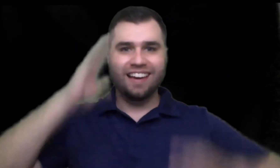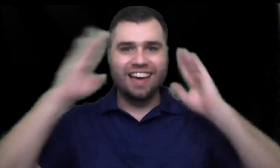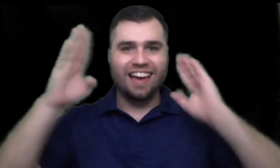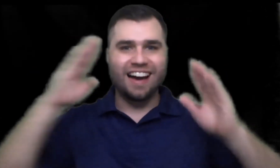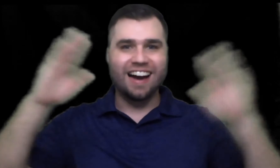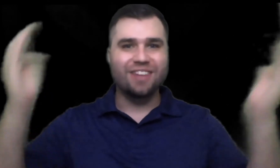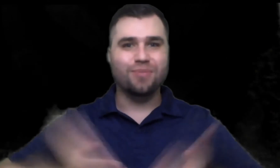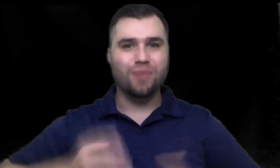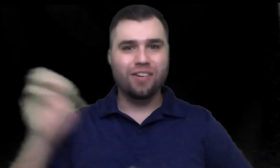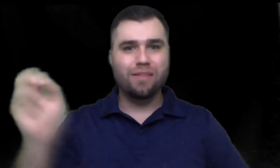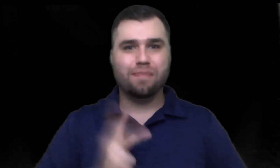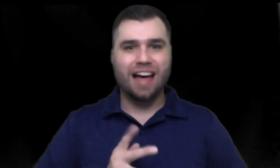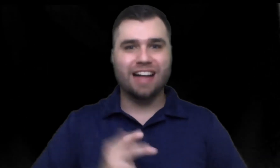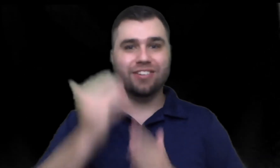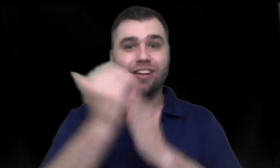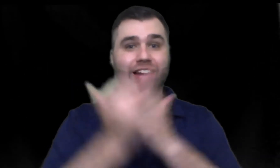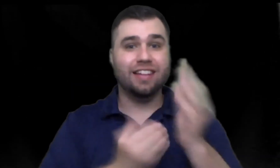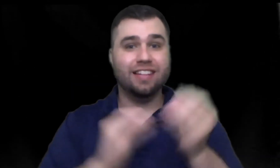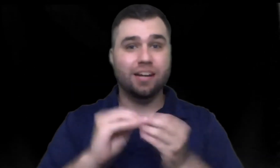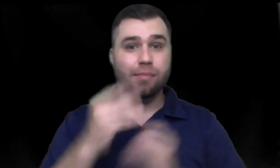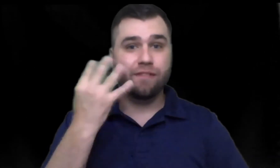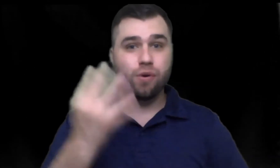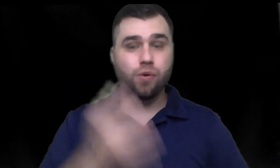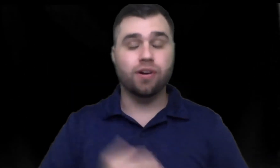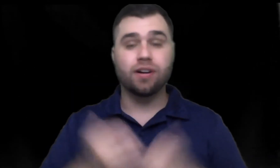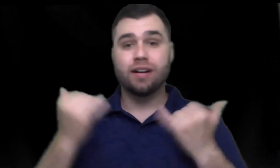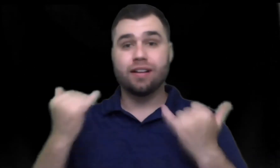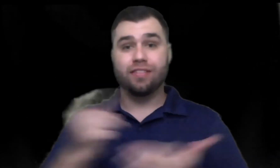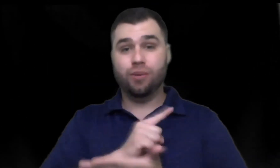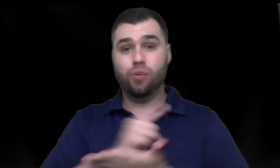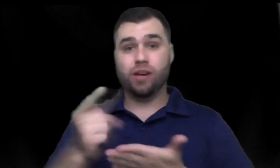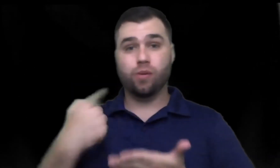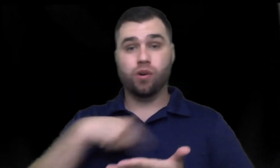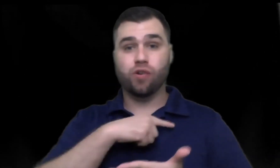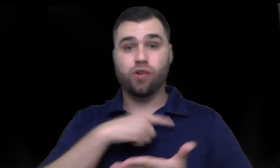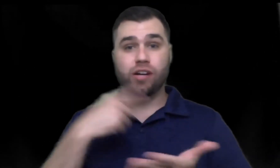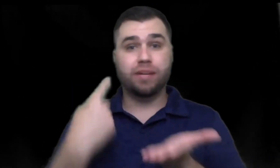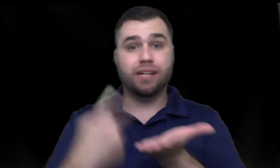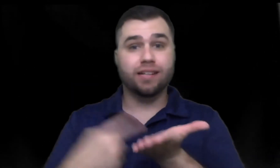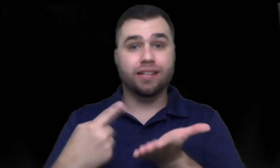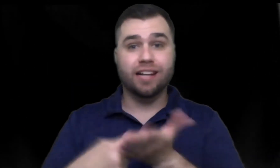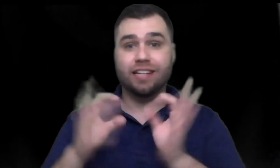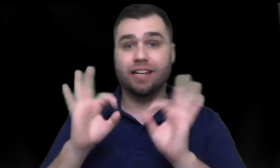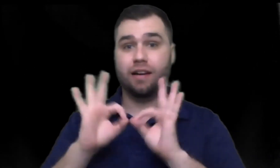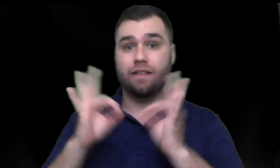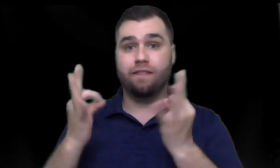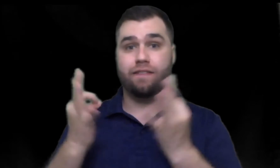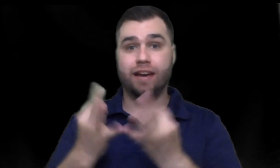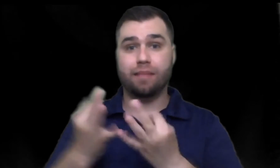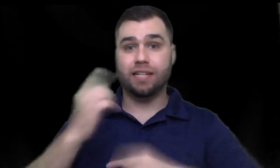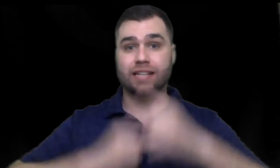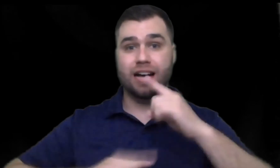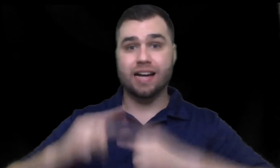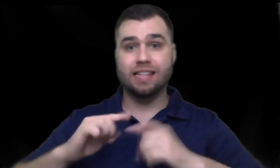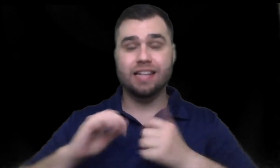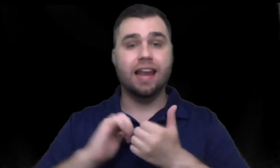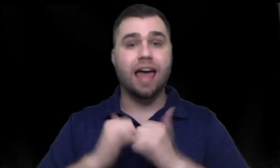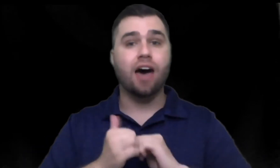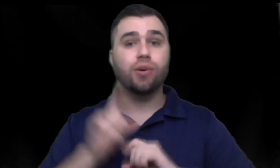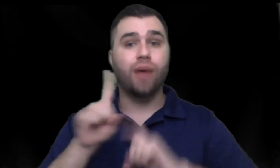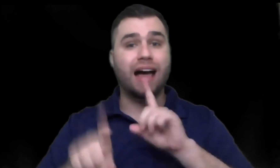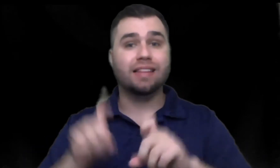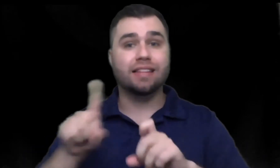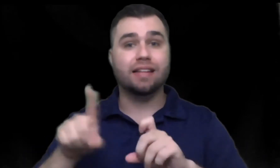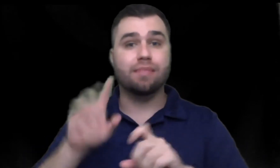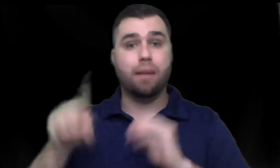hey guys welcome back to lesson number four this week we're going to be discussing family signs and